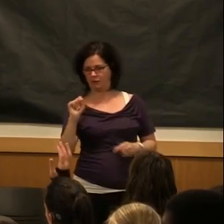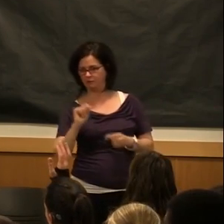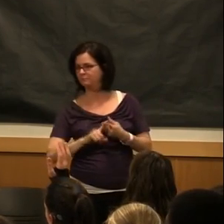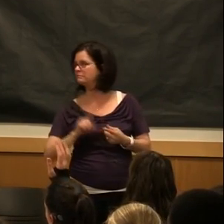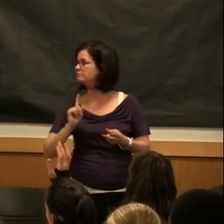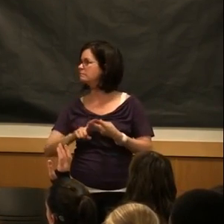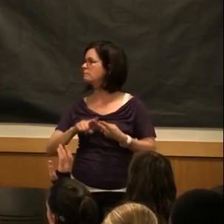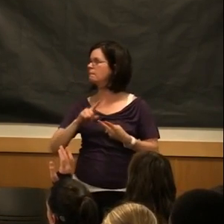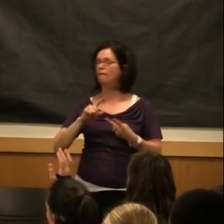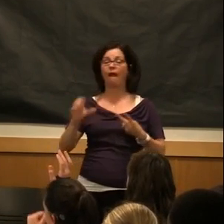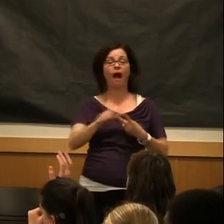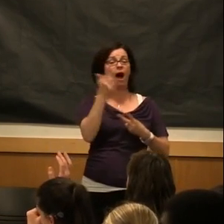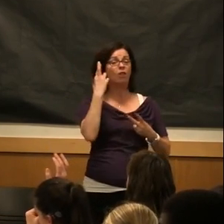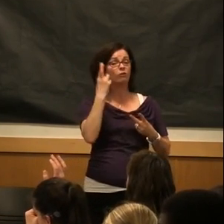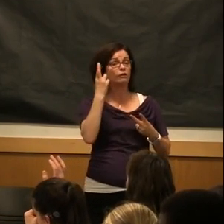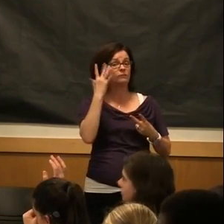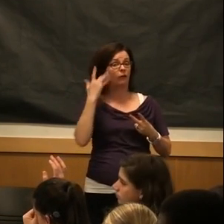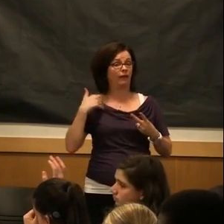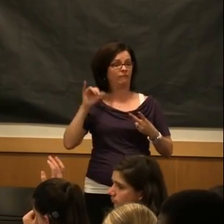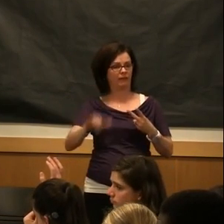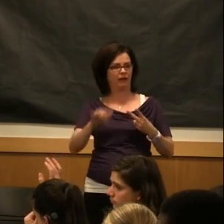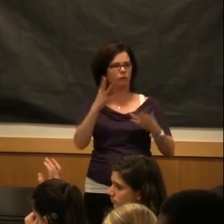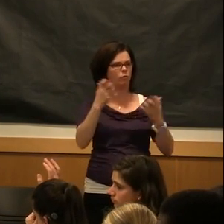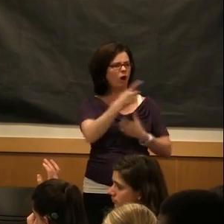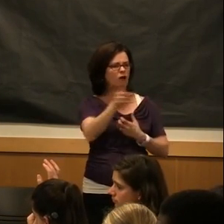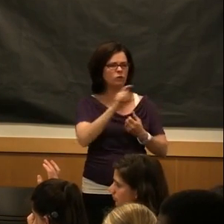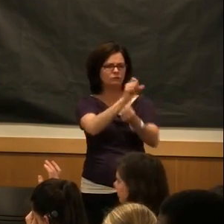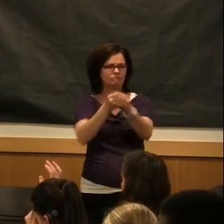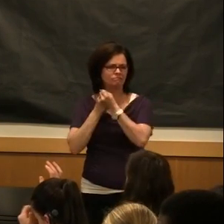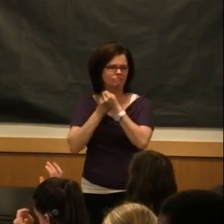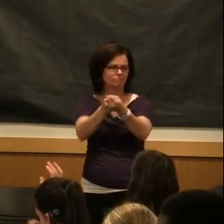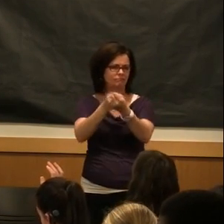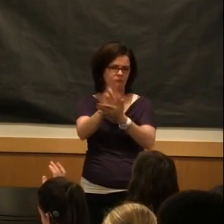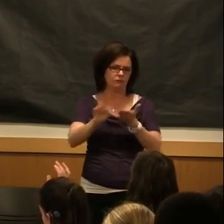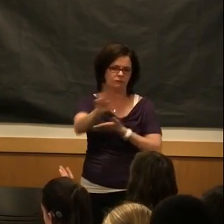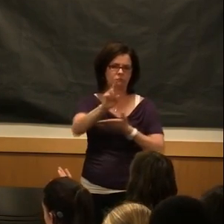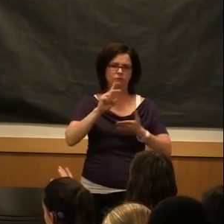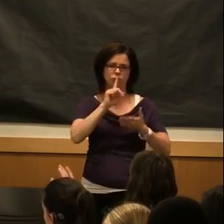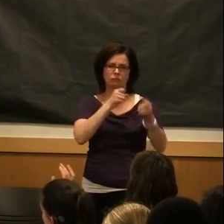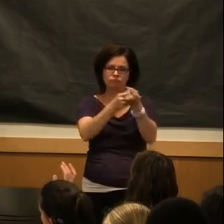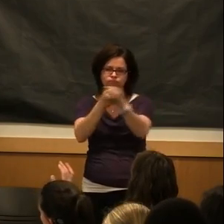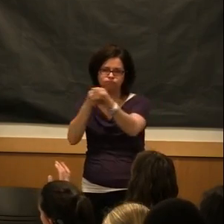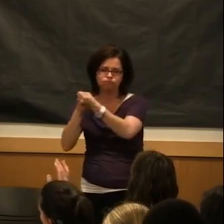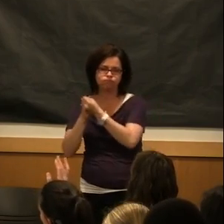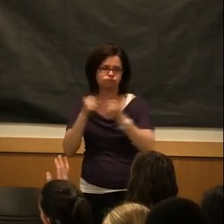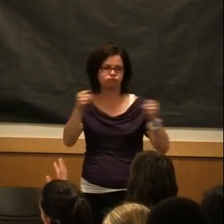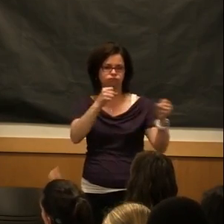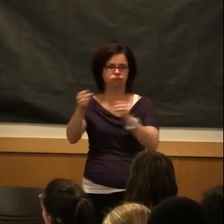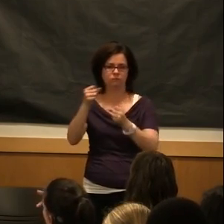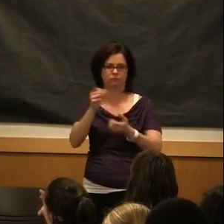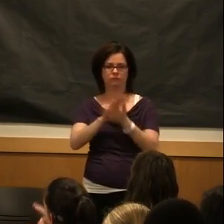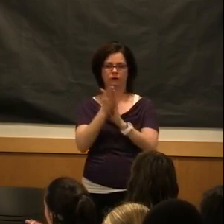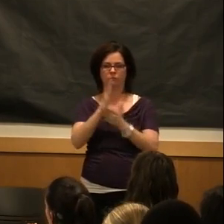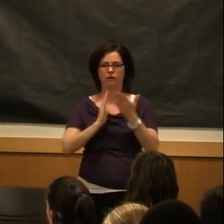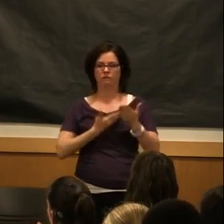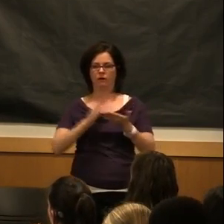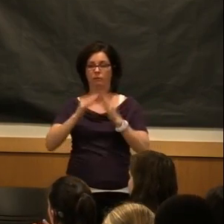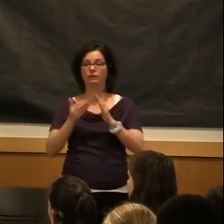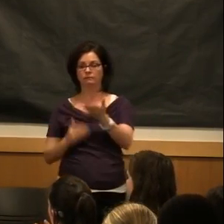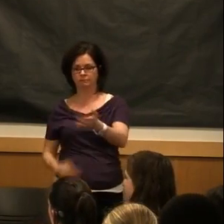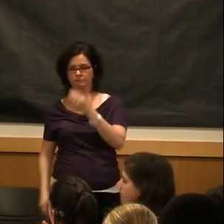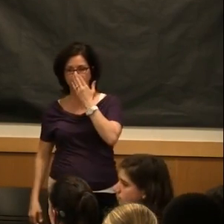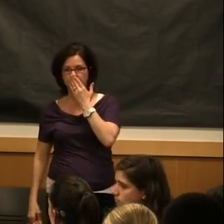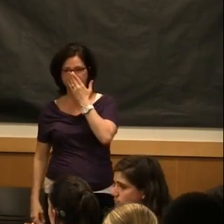that we want you to get behind it and really rally behind the university and be a part of our campus community. And then,